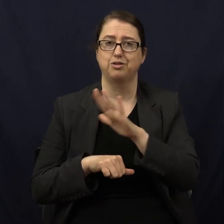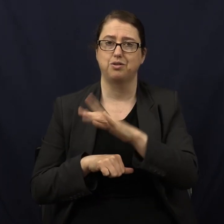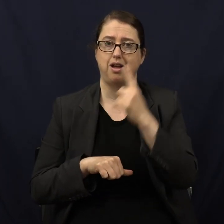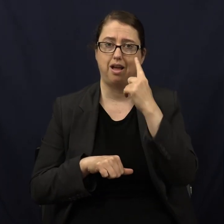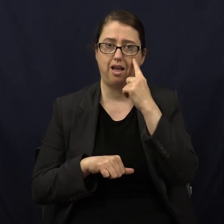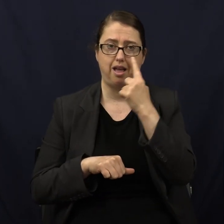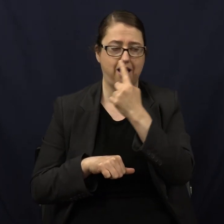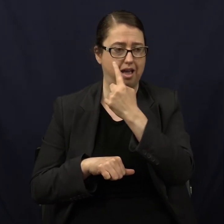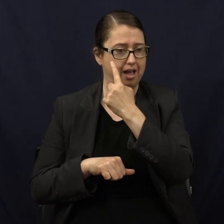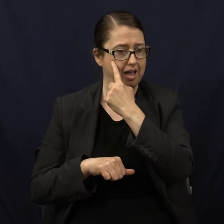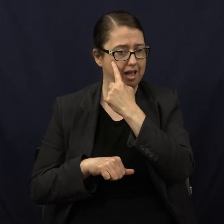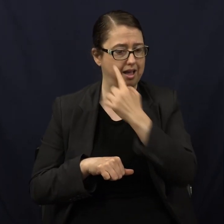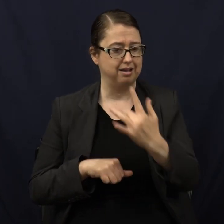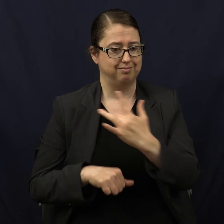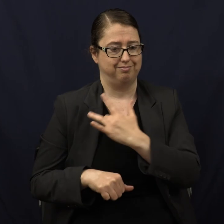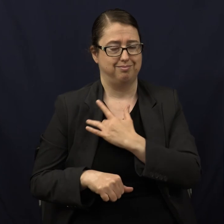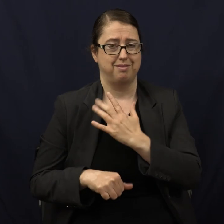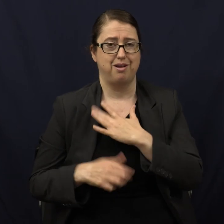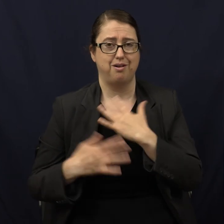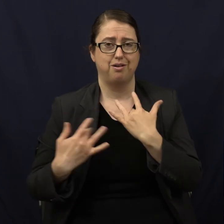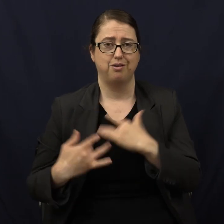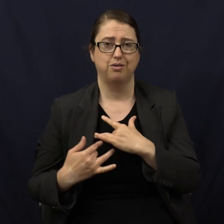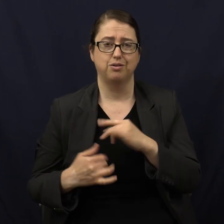and touched my heart.